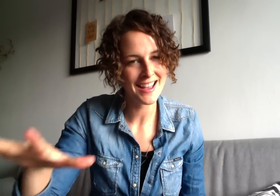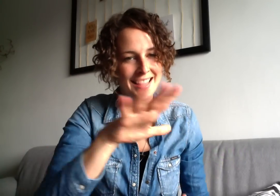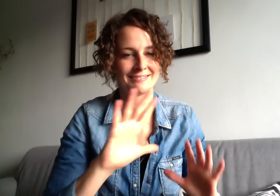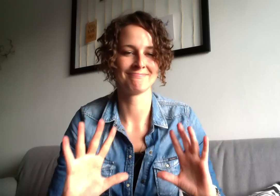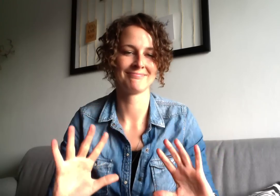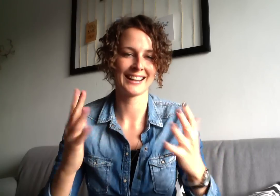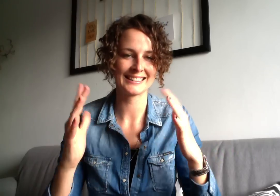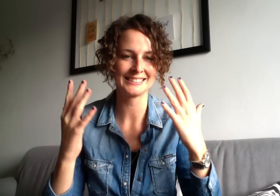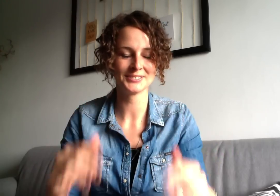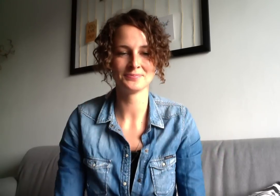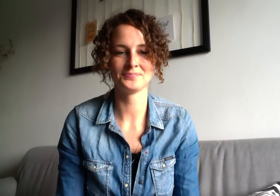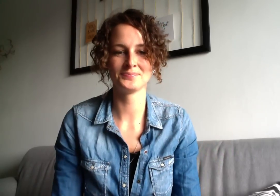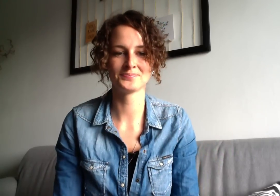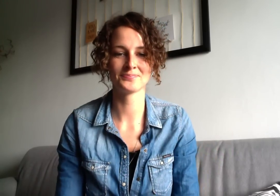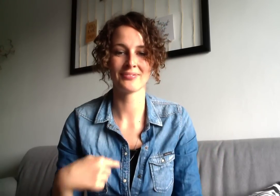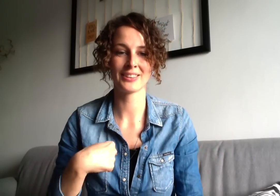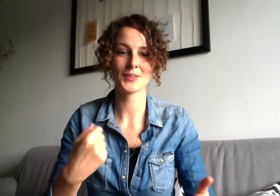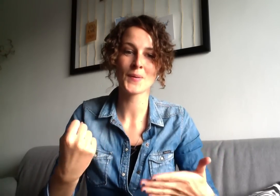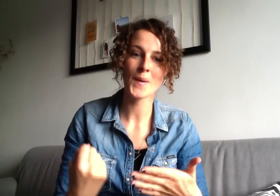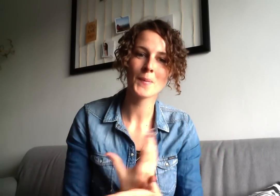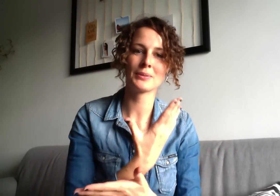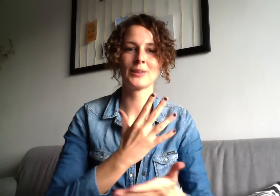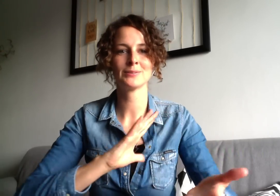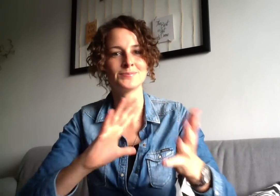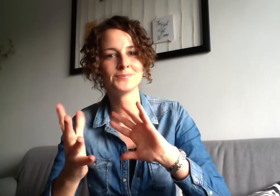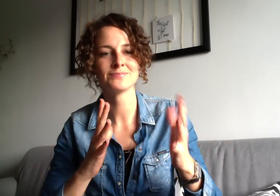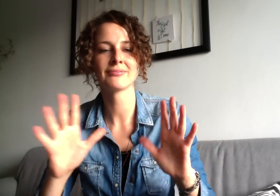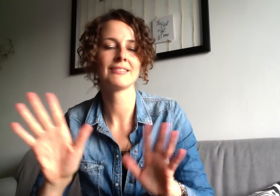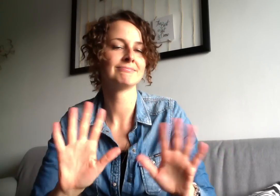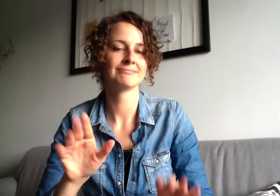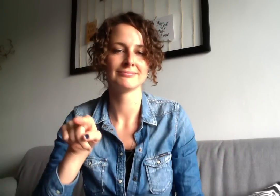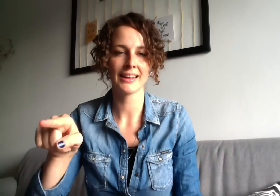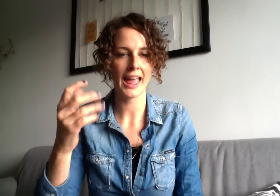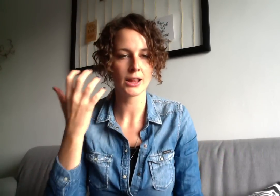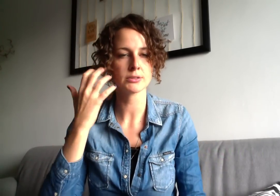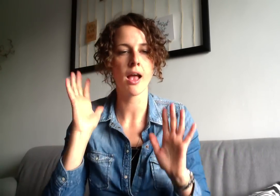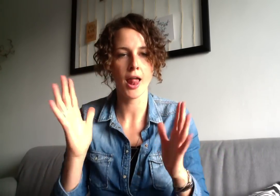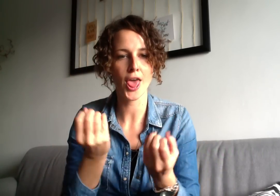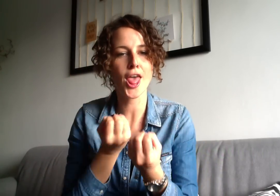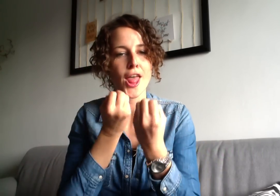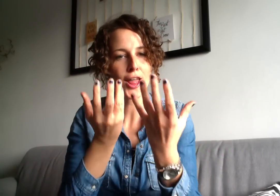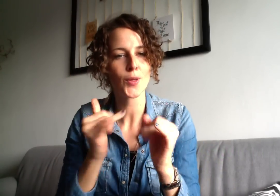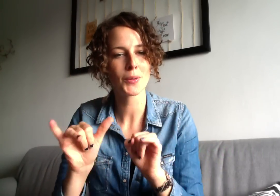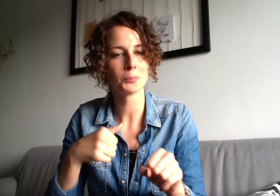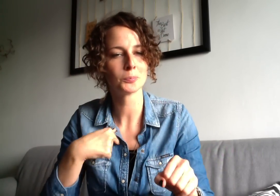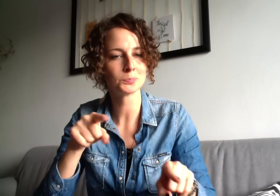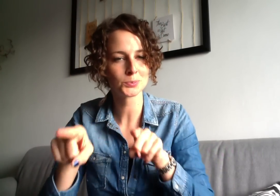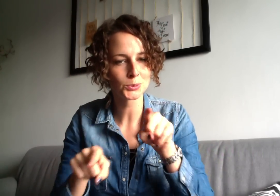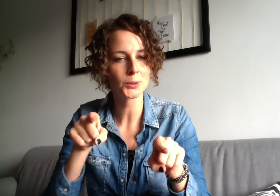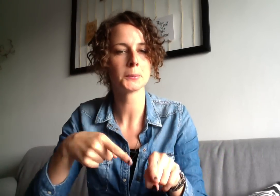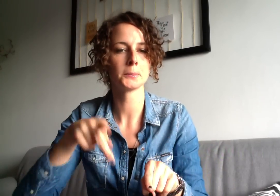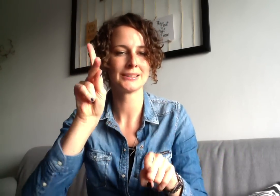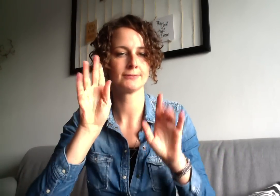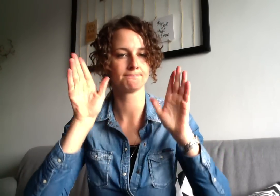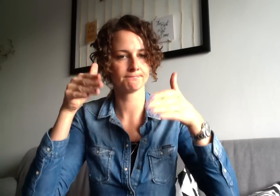and Sube.